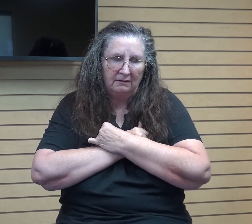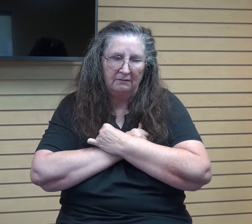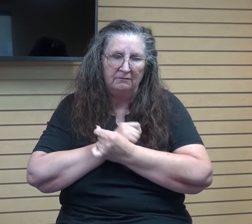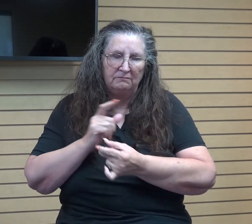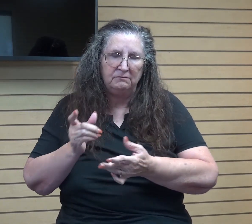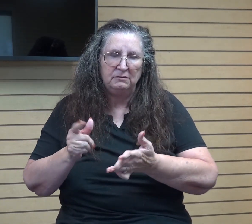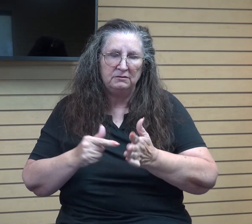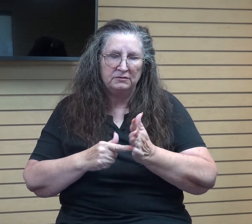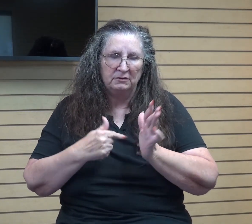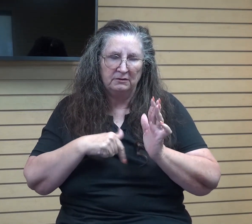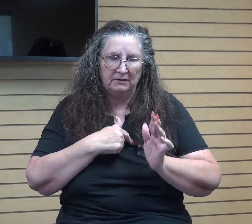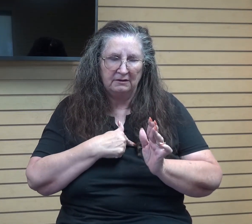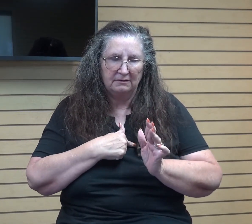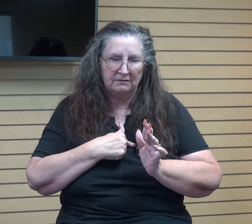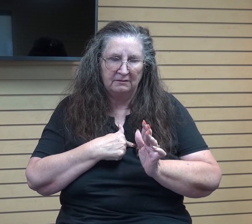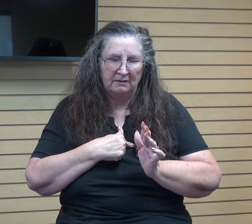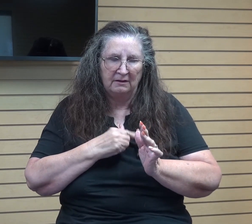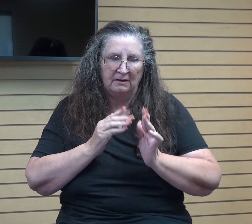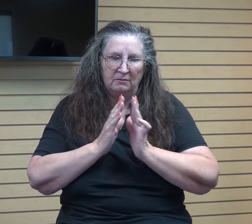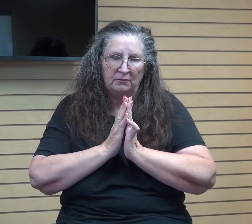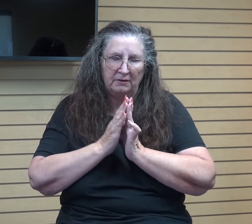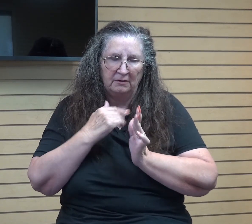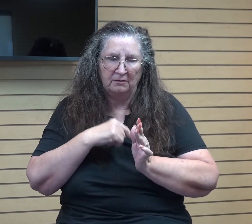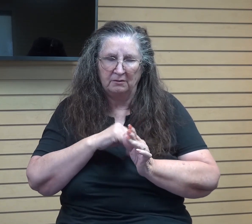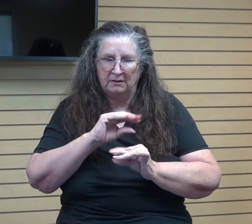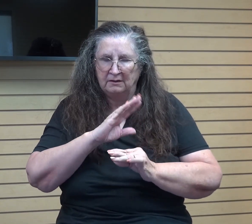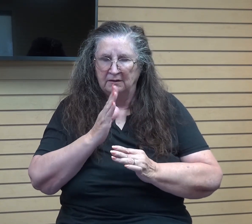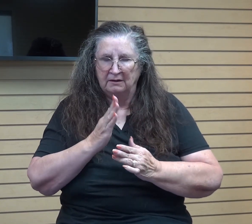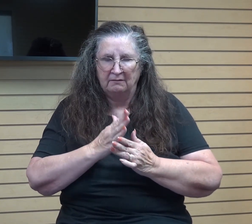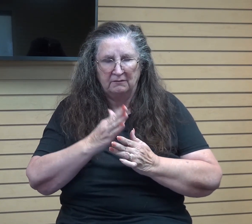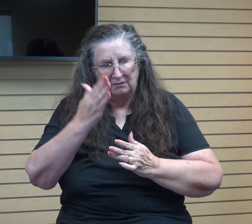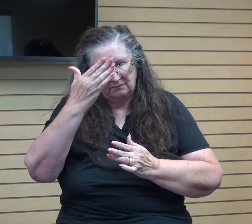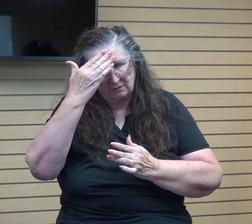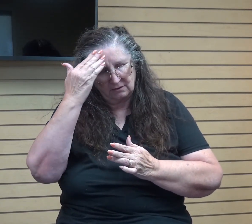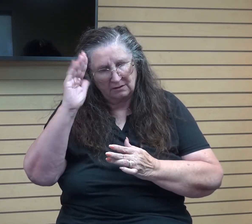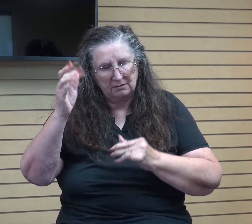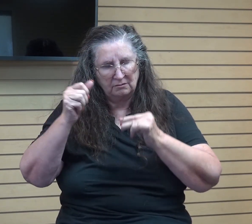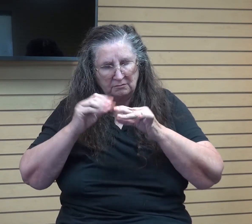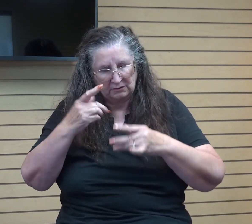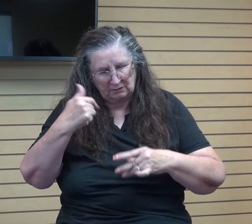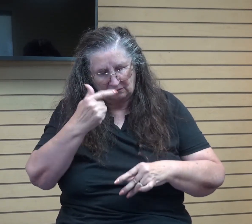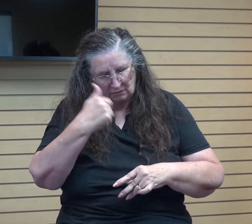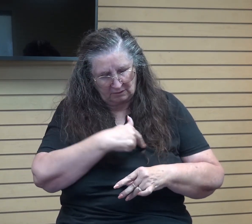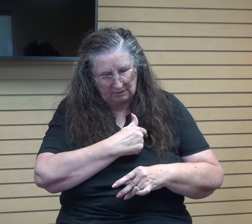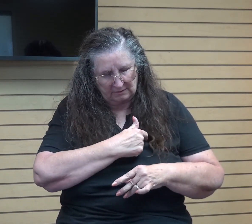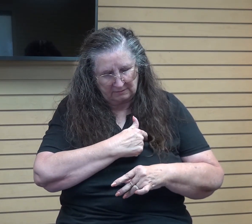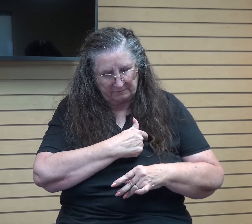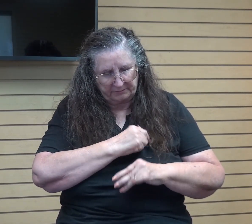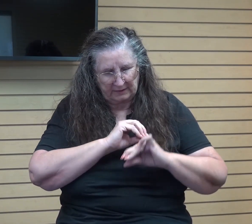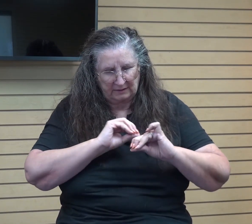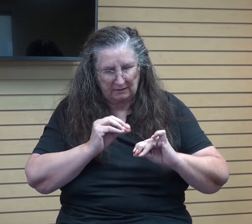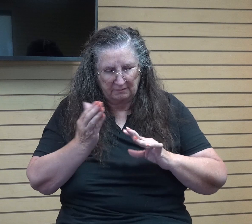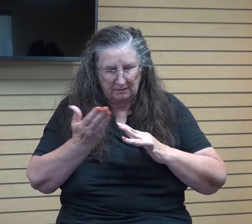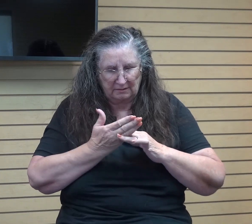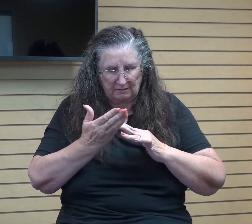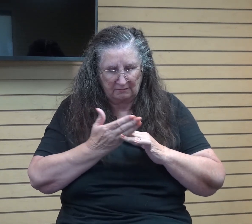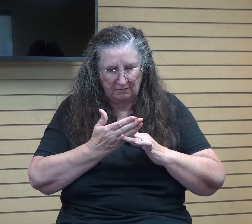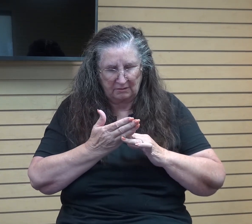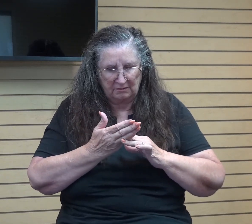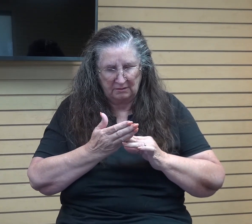that we would never forget what you've done for us, Lord. And I pray that nothing gets in the way of just coming